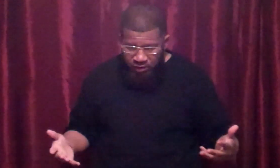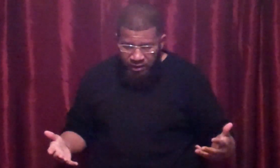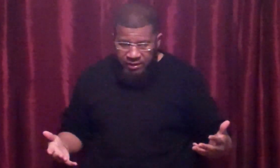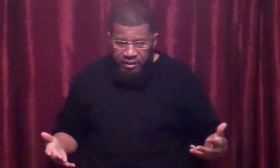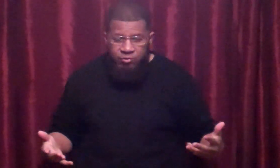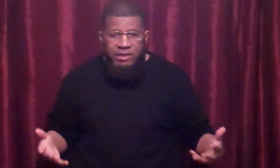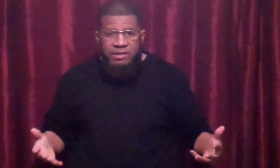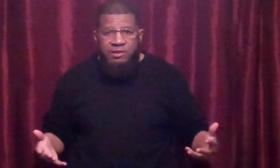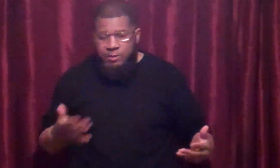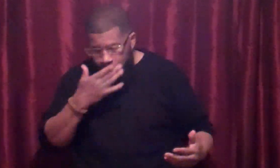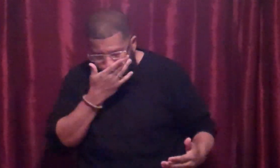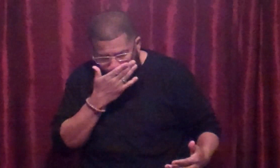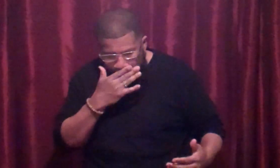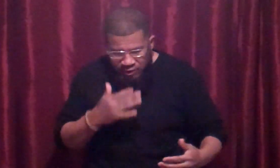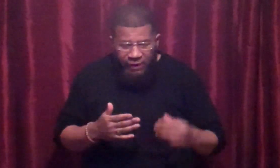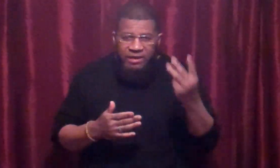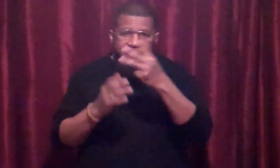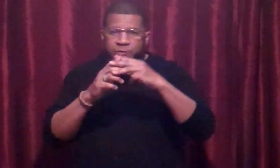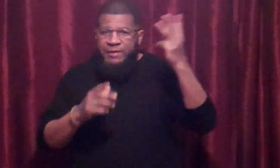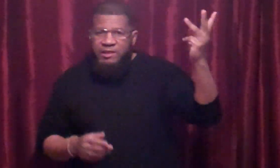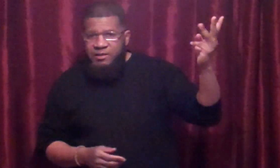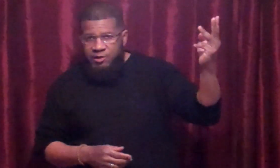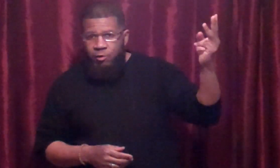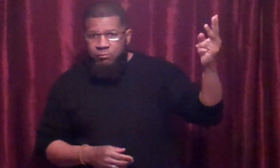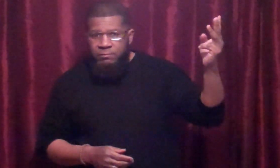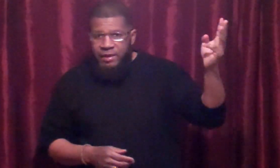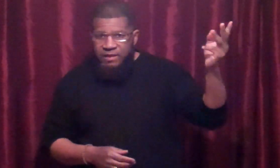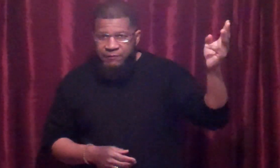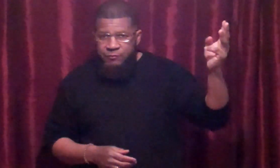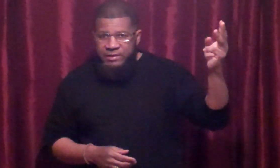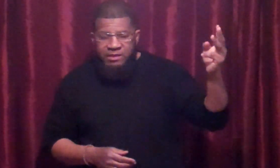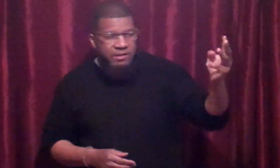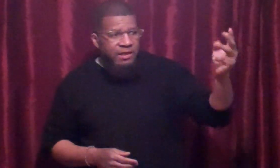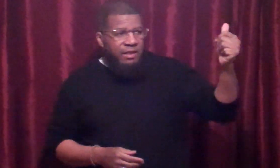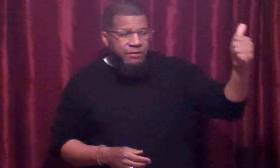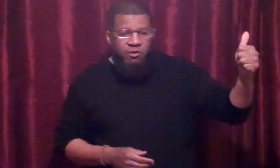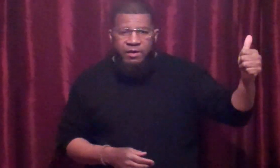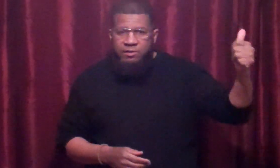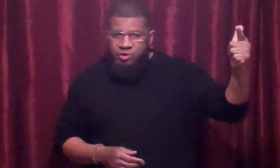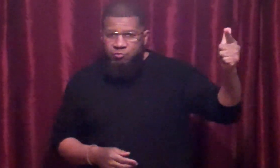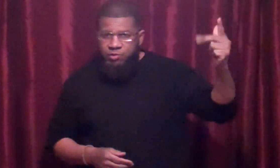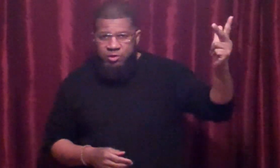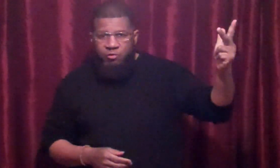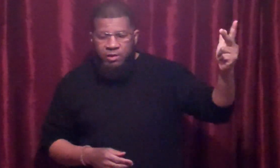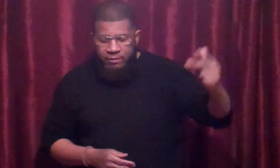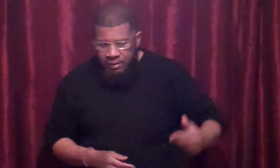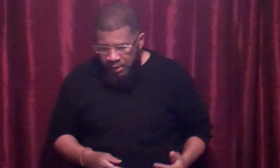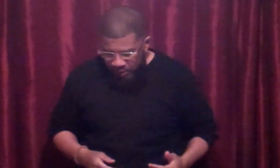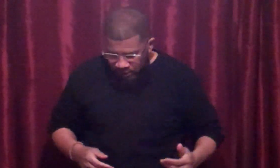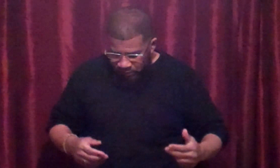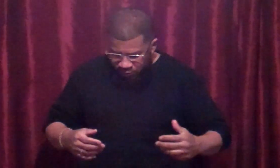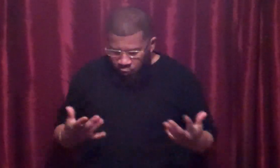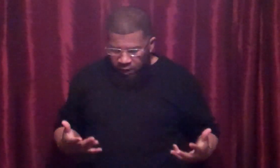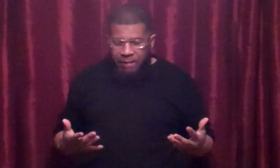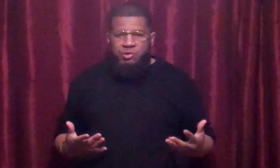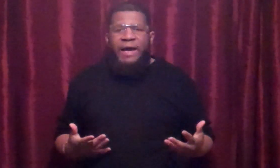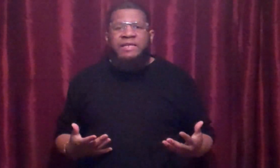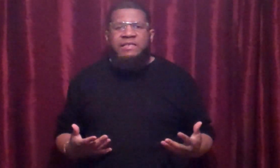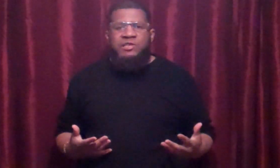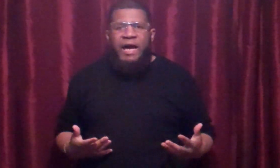need distance, okay? So I didn't have the three T's, though. didn't have the three T's. I didn't have the target, the tools, or the torque. So I'm trying to get this guy